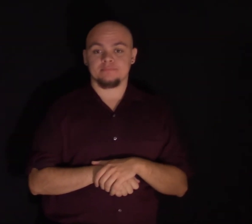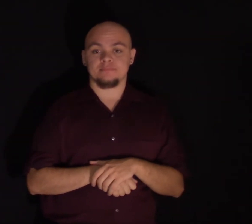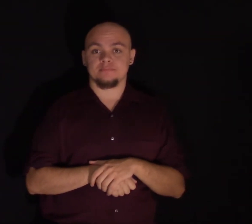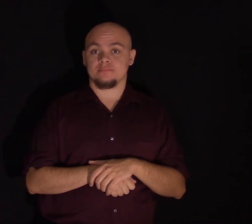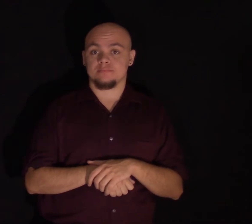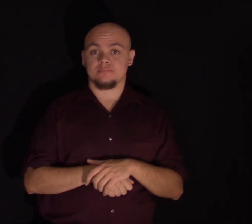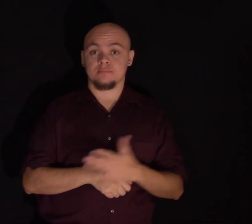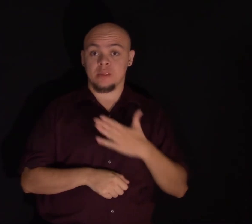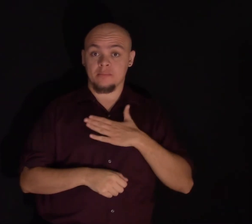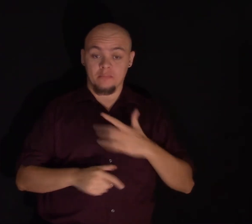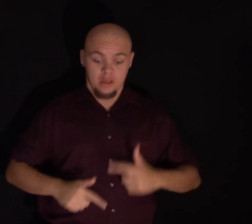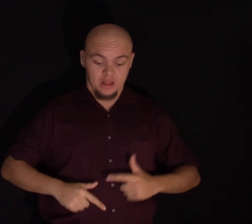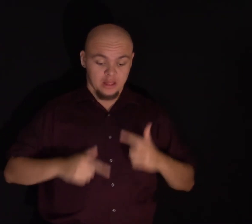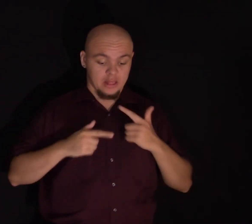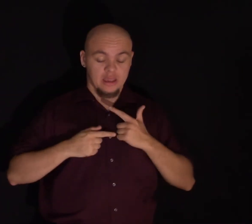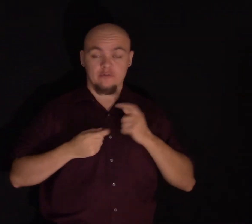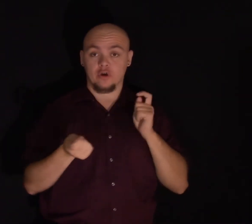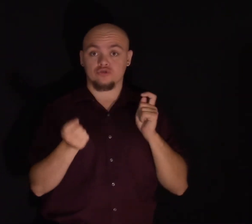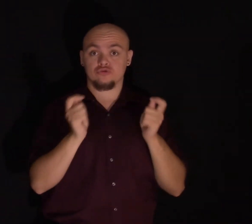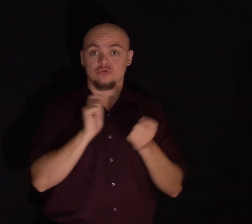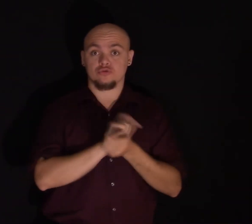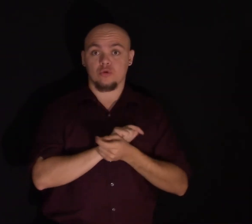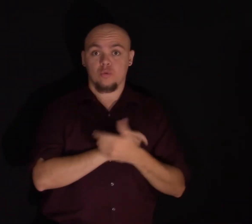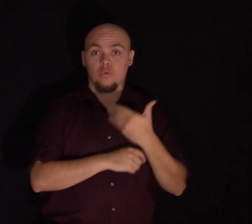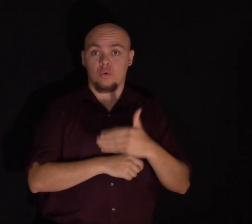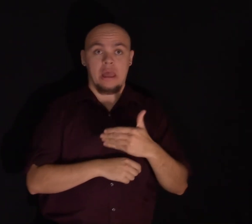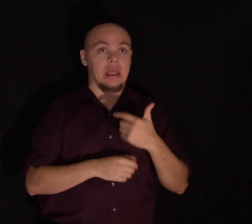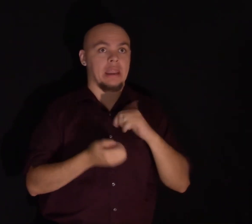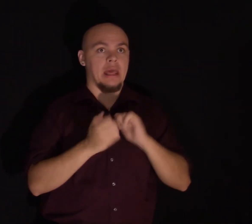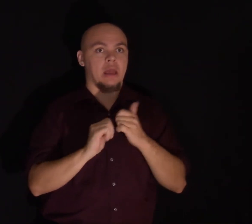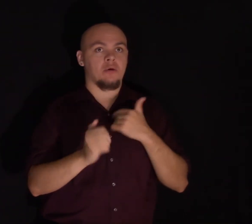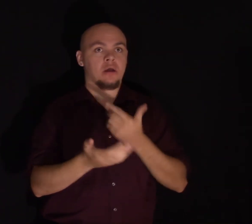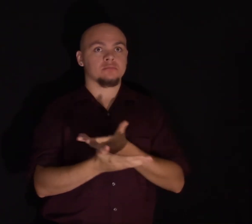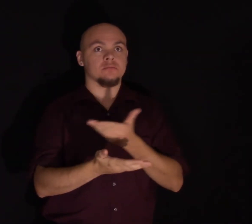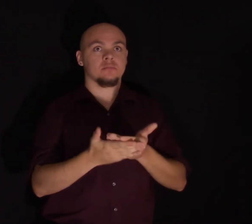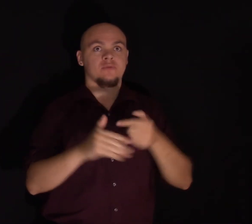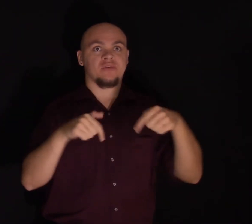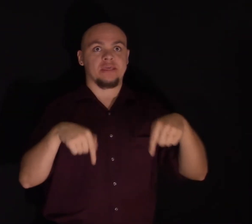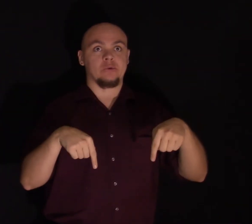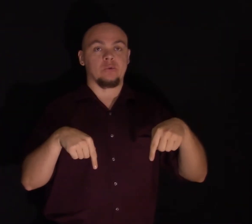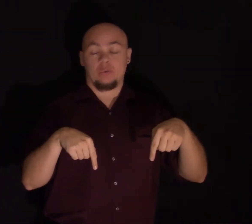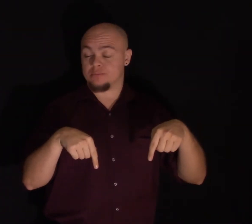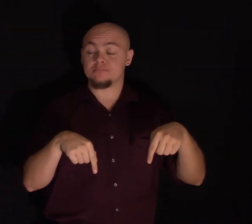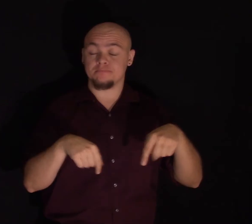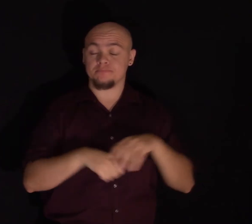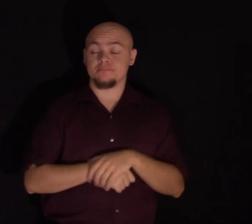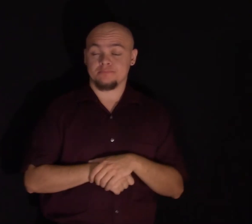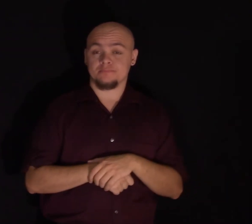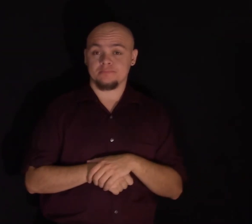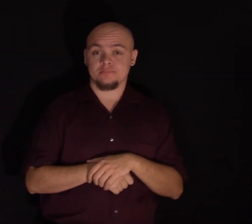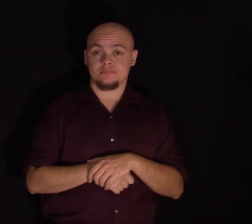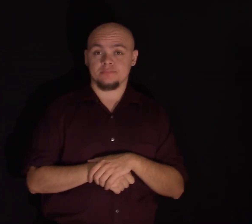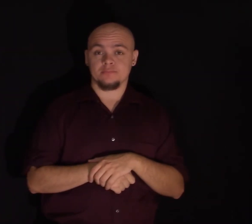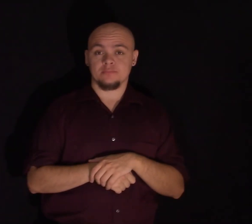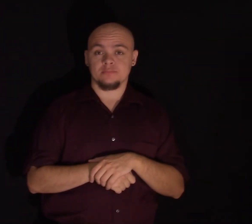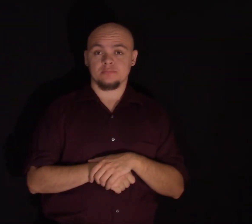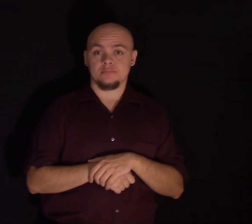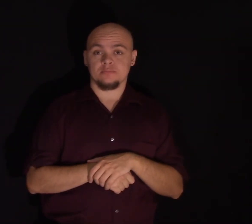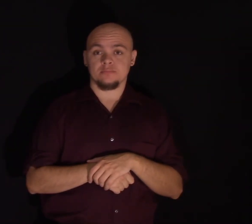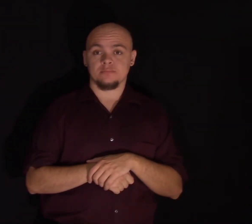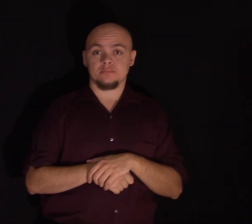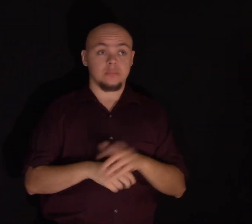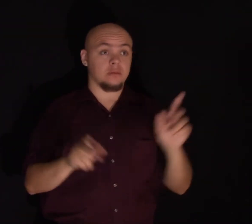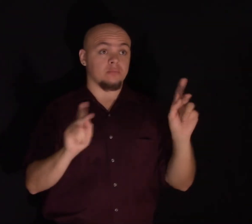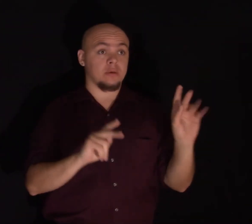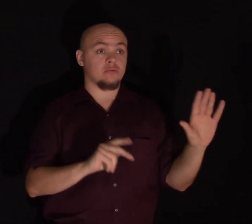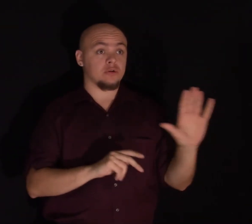difference to my life. It's actually what's brought me here today. And it's made a huge difference to loads and loads of